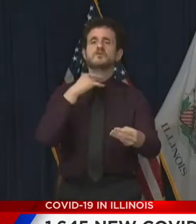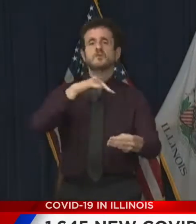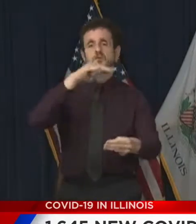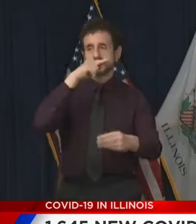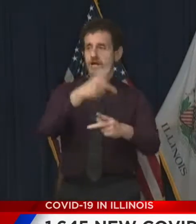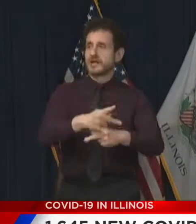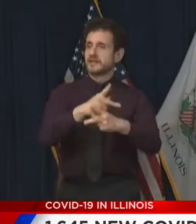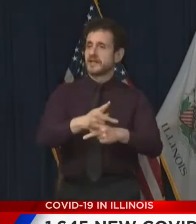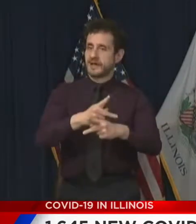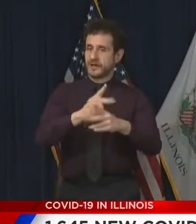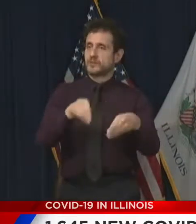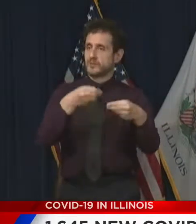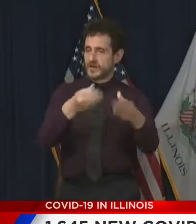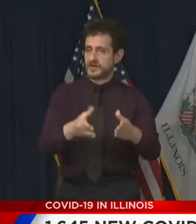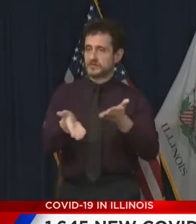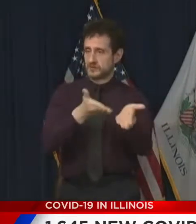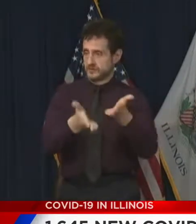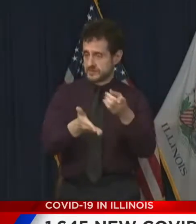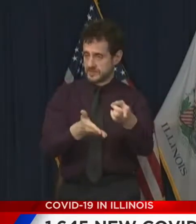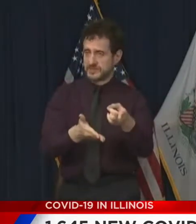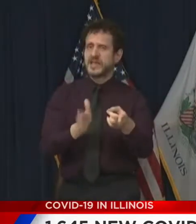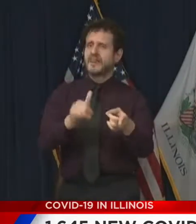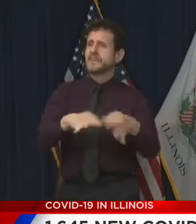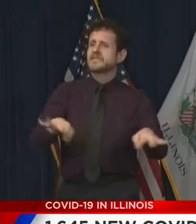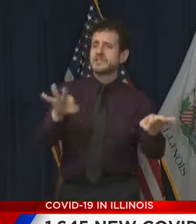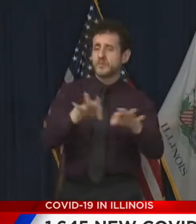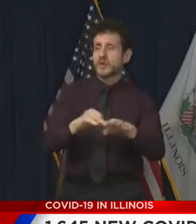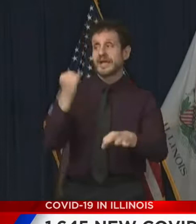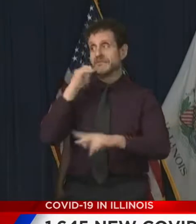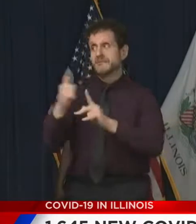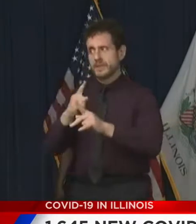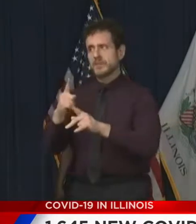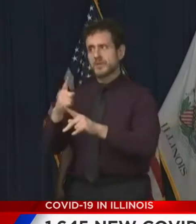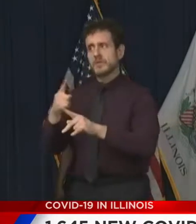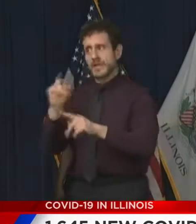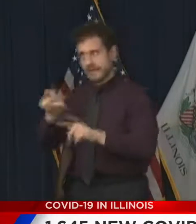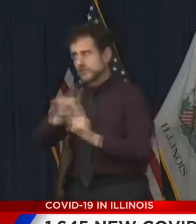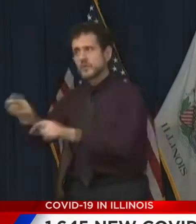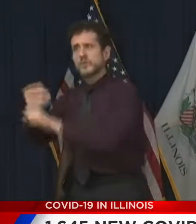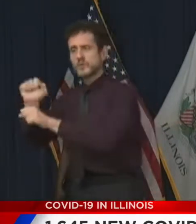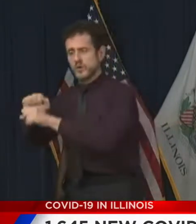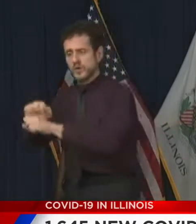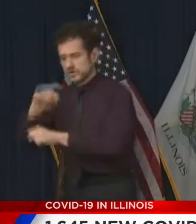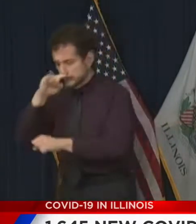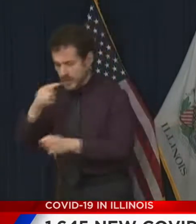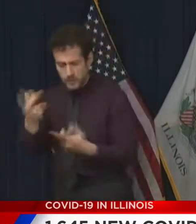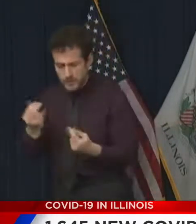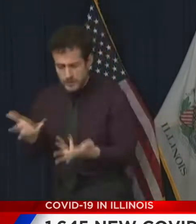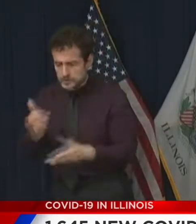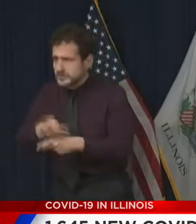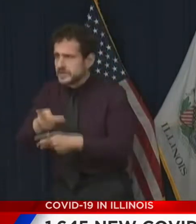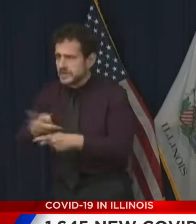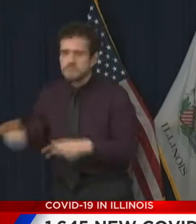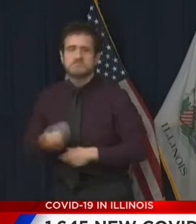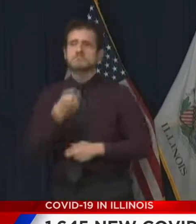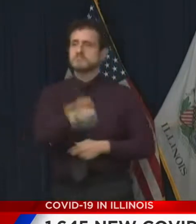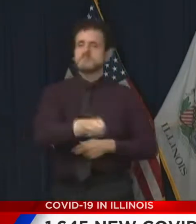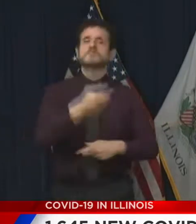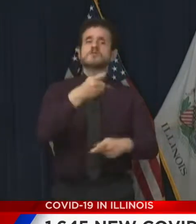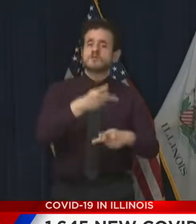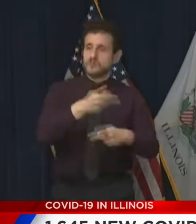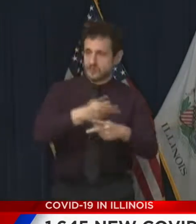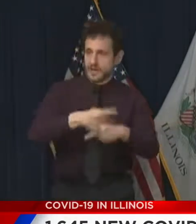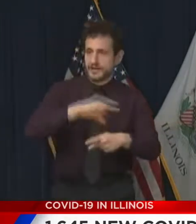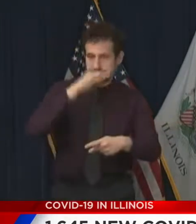essential underpinning of our workforce for countless working families. The federal PPP program seems to have